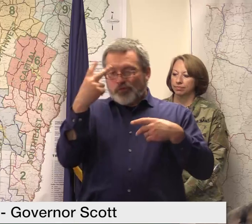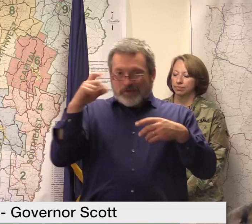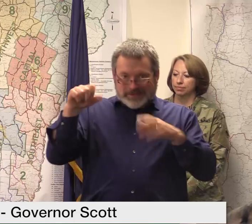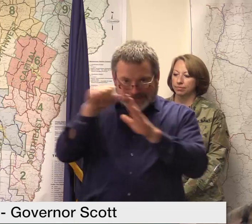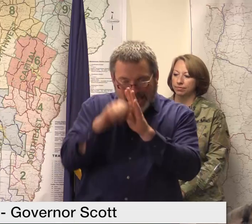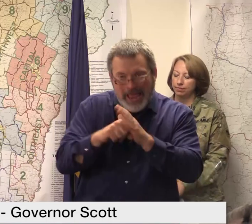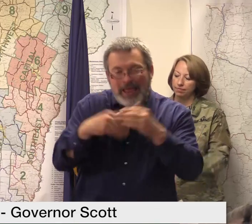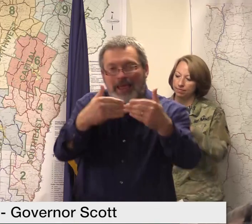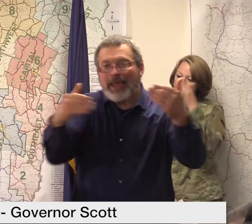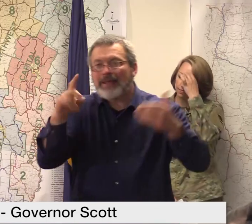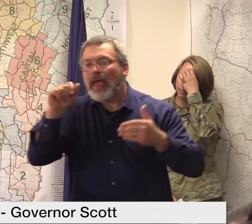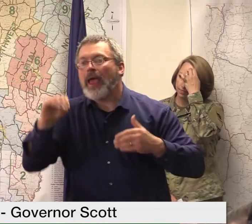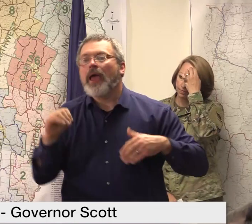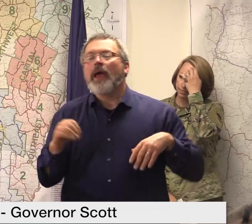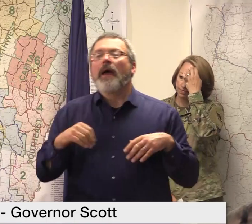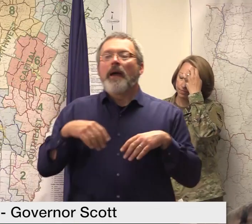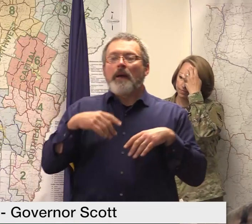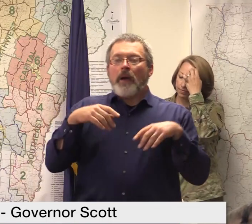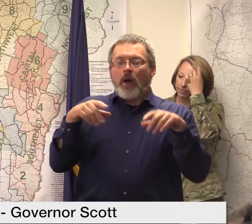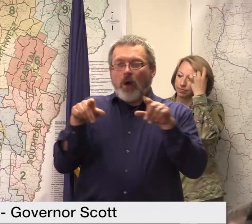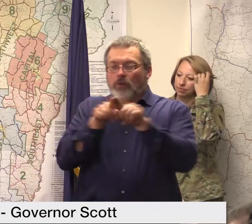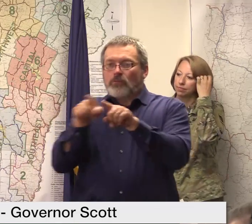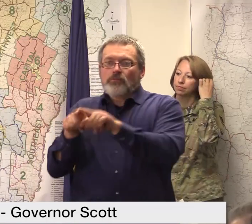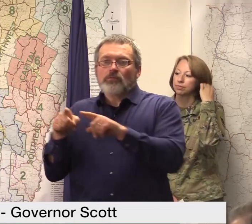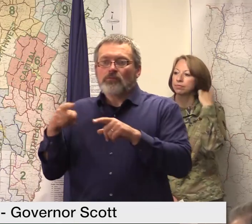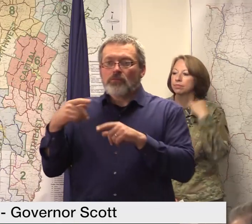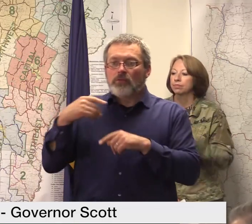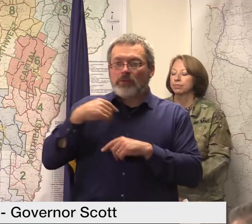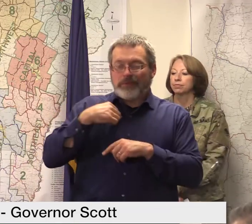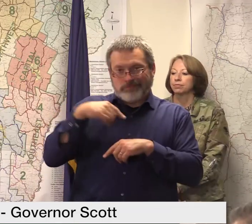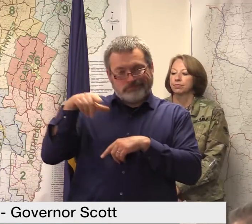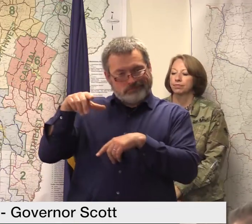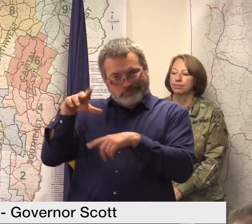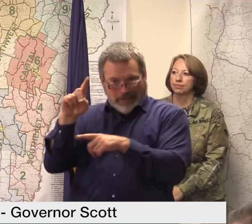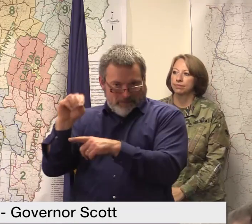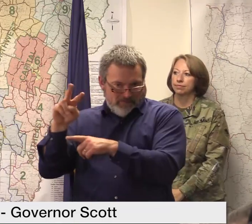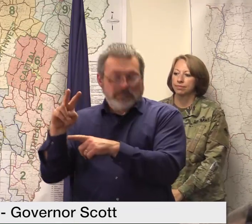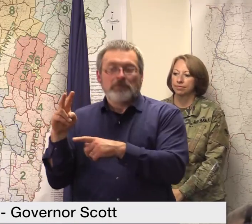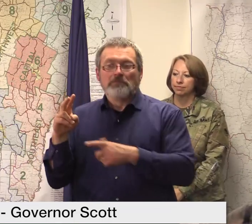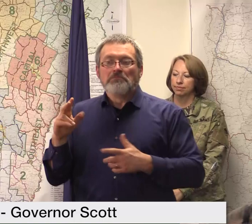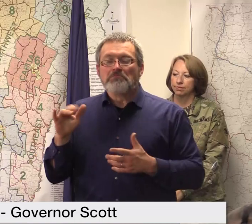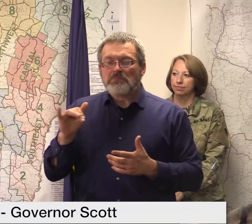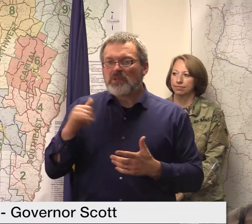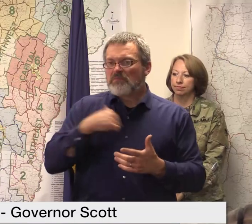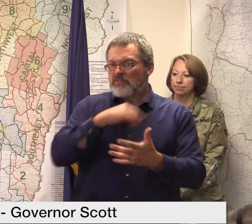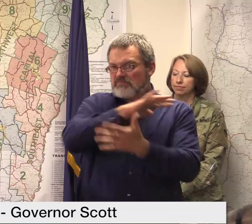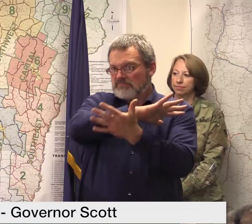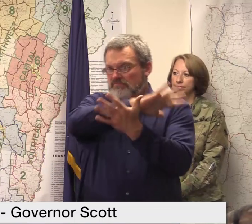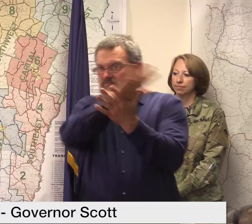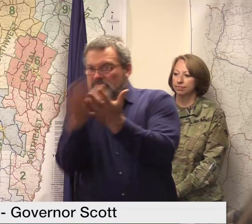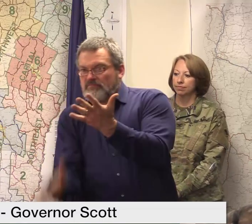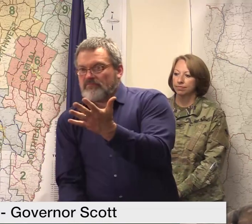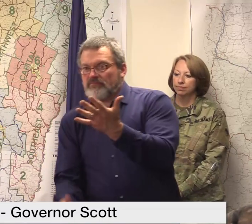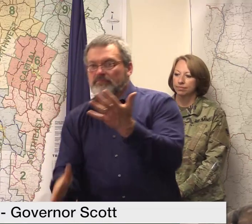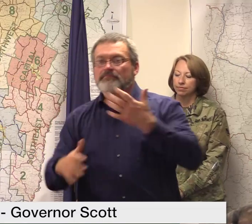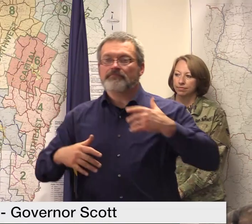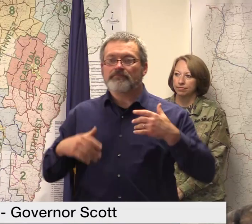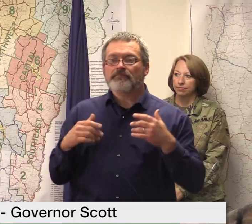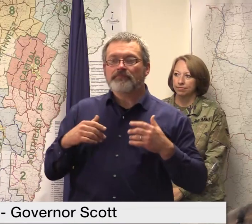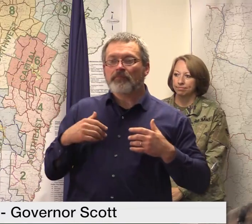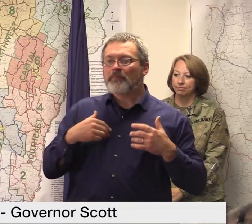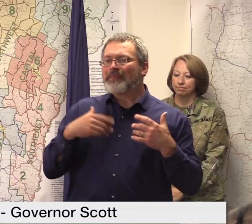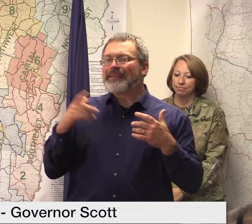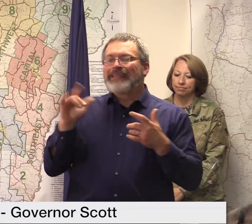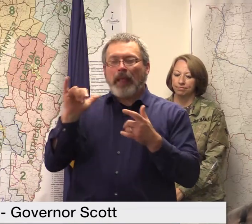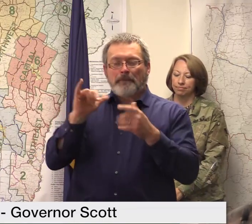department of motor vehicles as i believe i said last week state road systems are